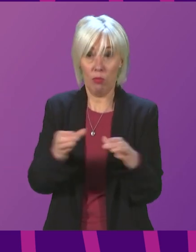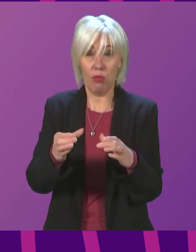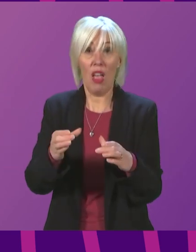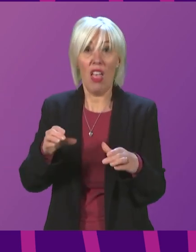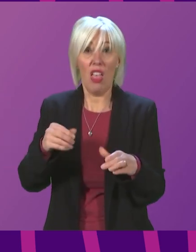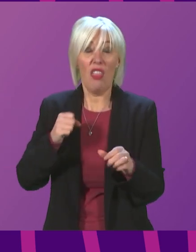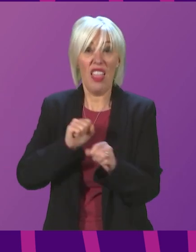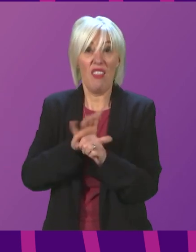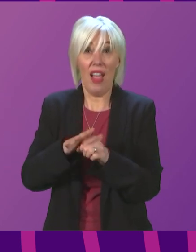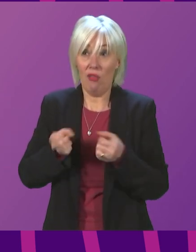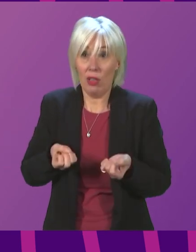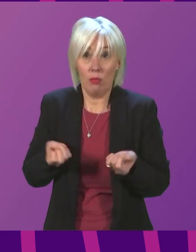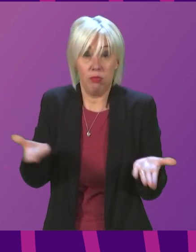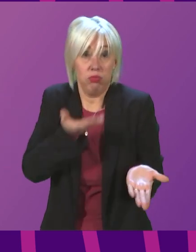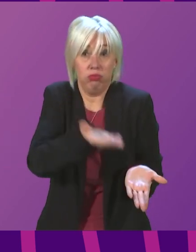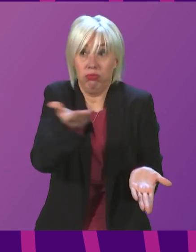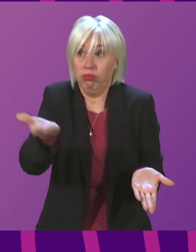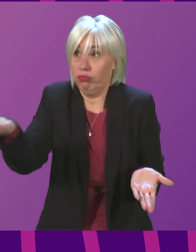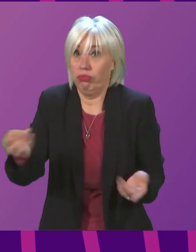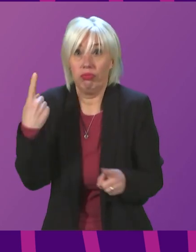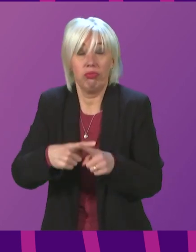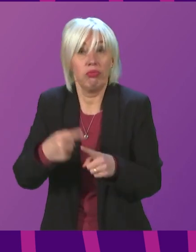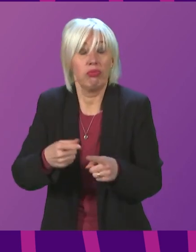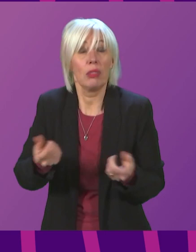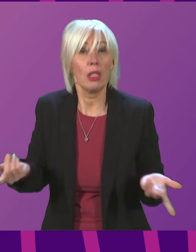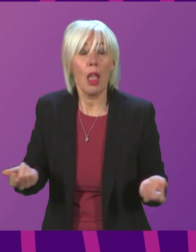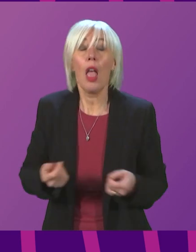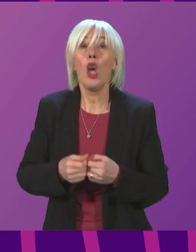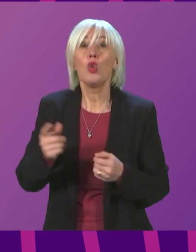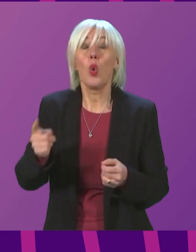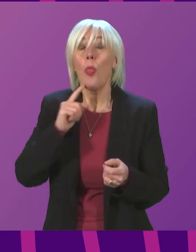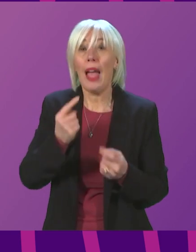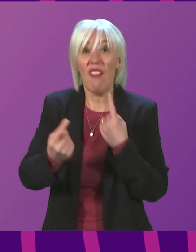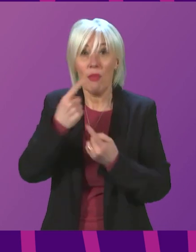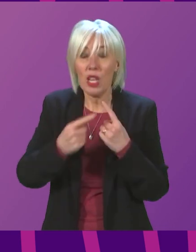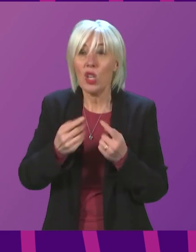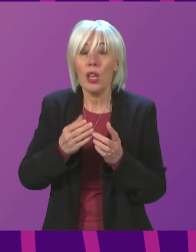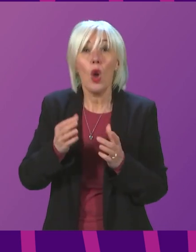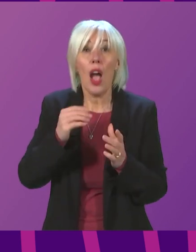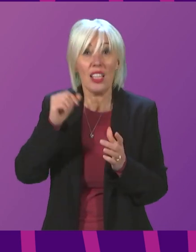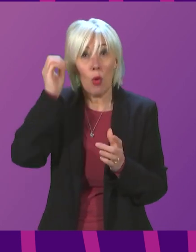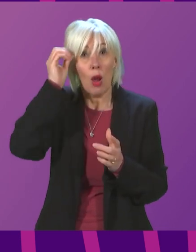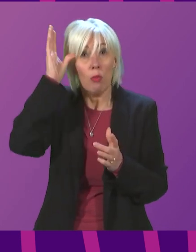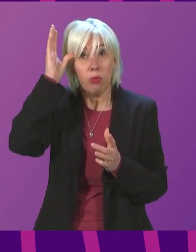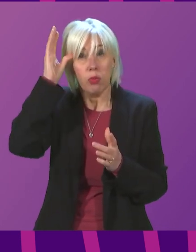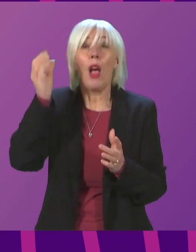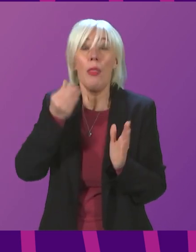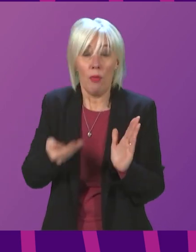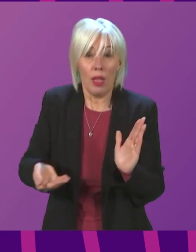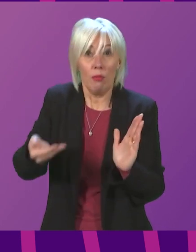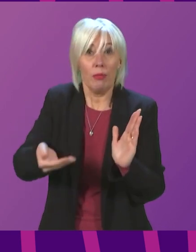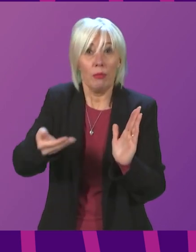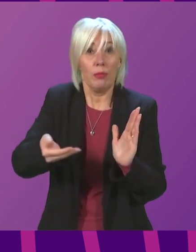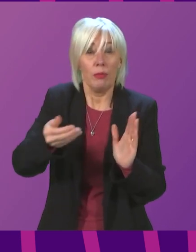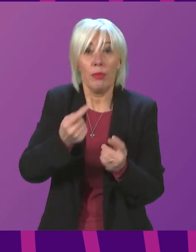together in particular settings. And we will continue to enhance that data as our knowledge becomes more developed. In terms